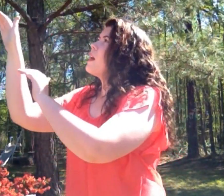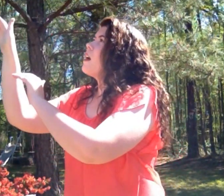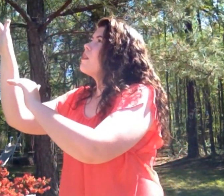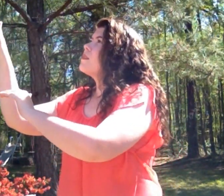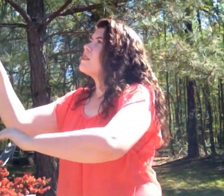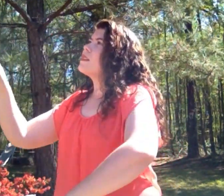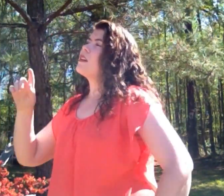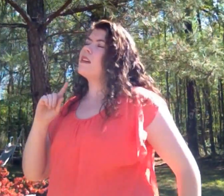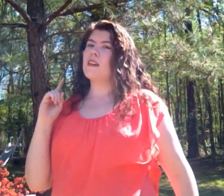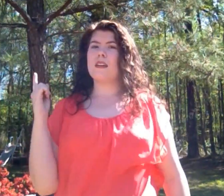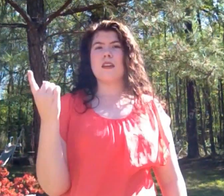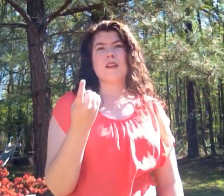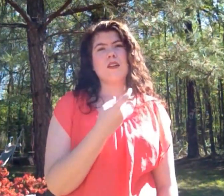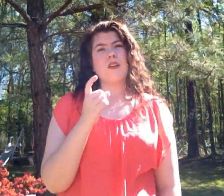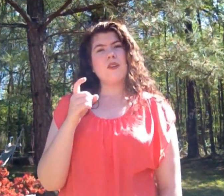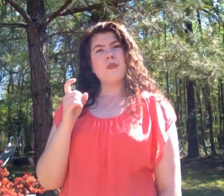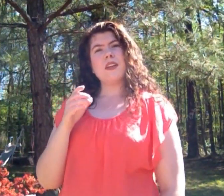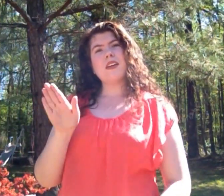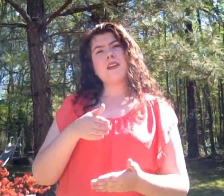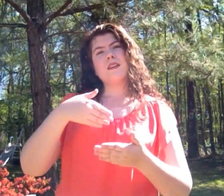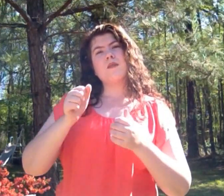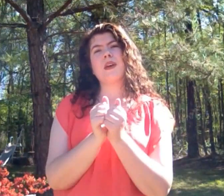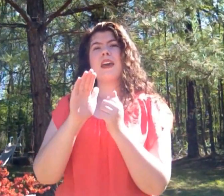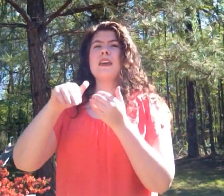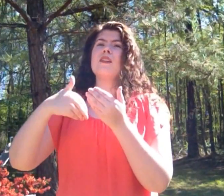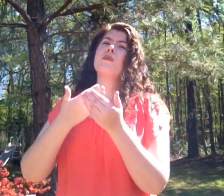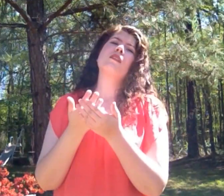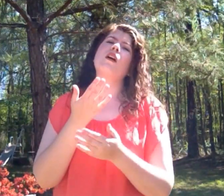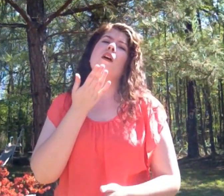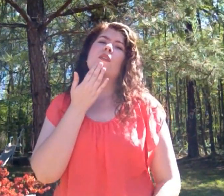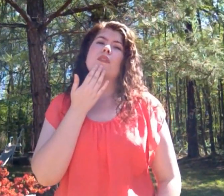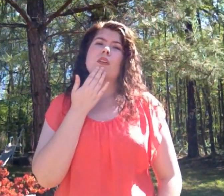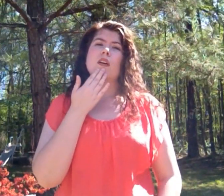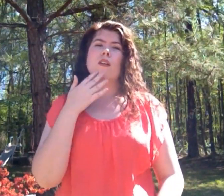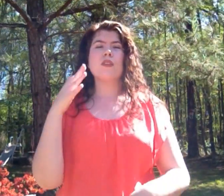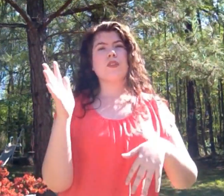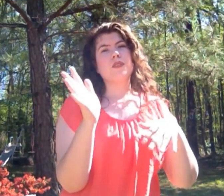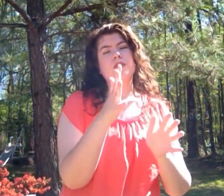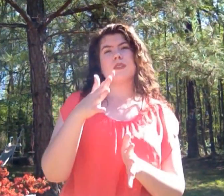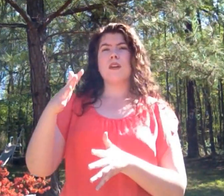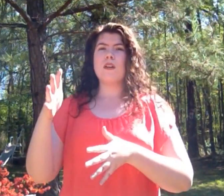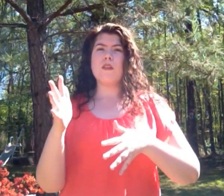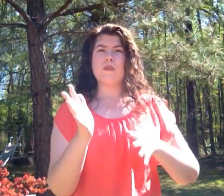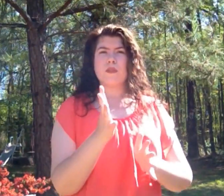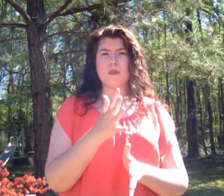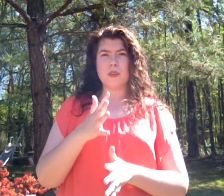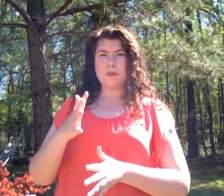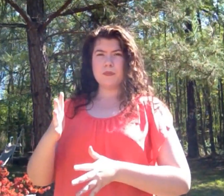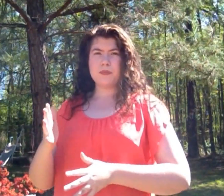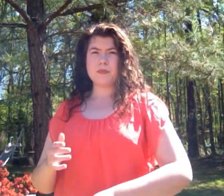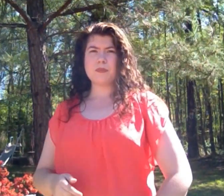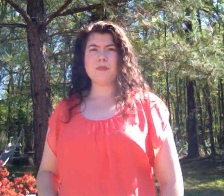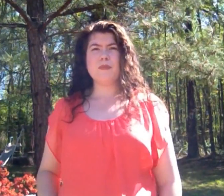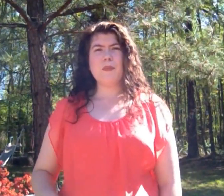mountain We need to paint with all the colors of the wind Yeah,